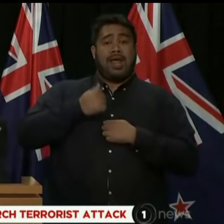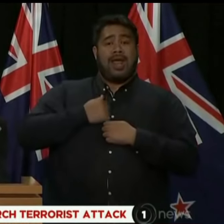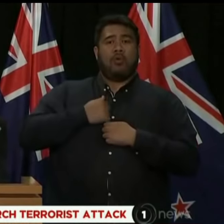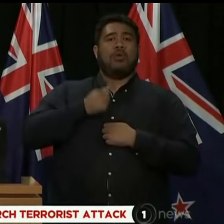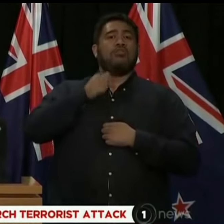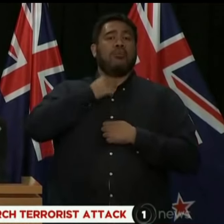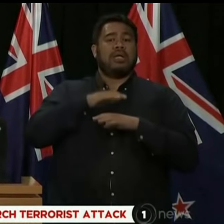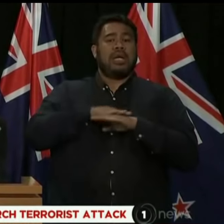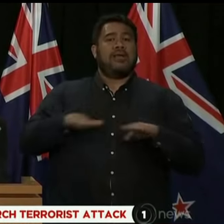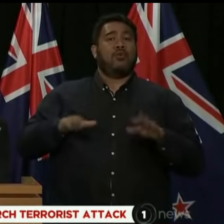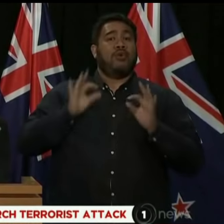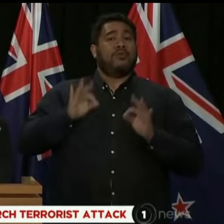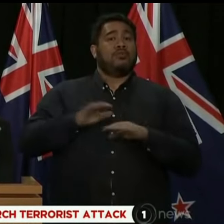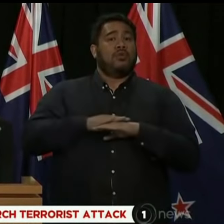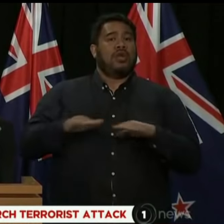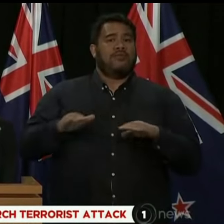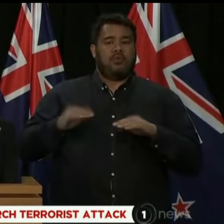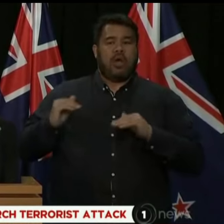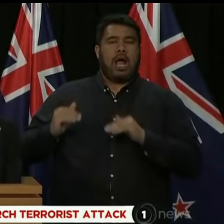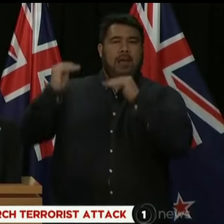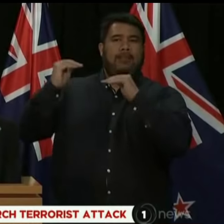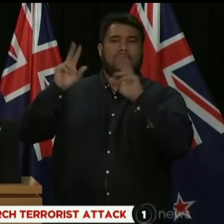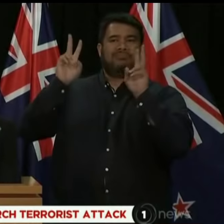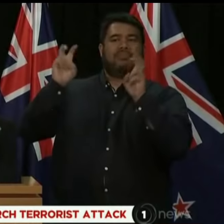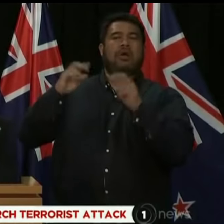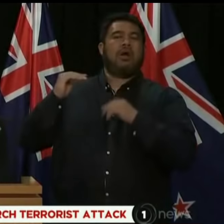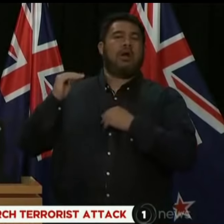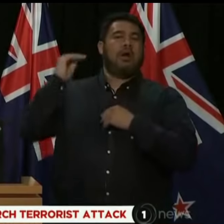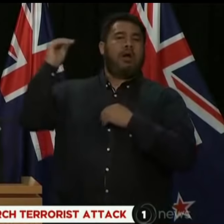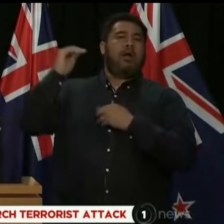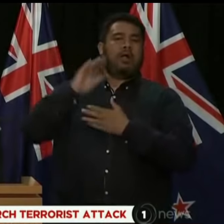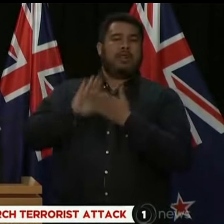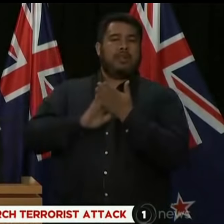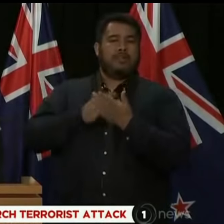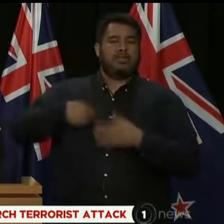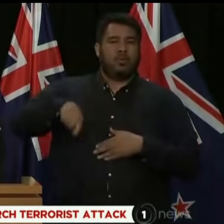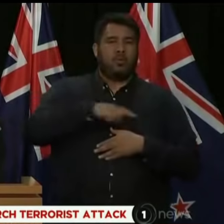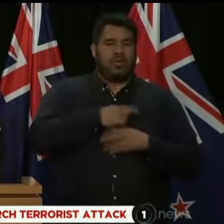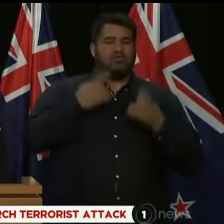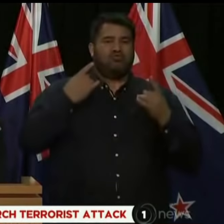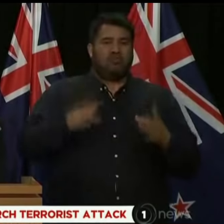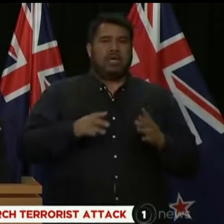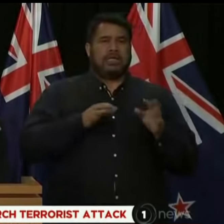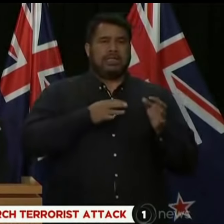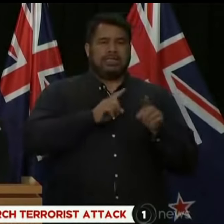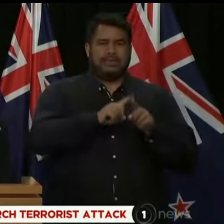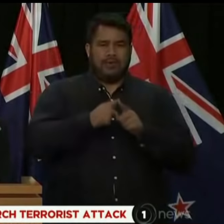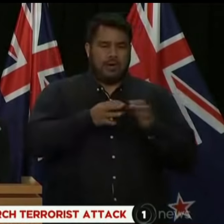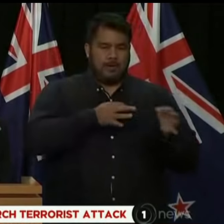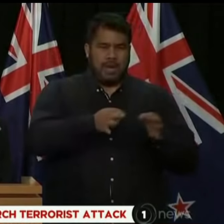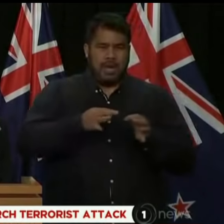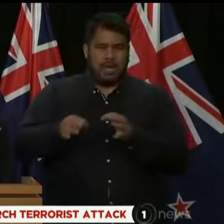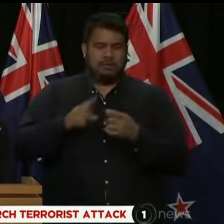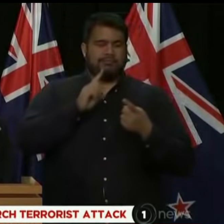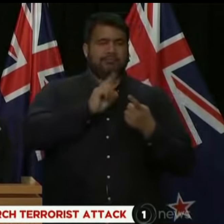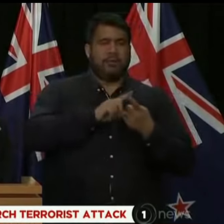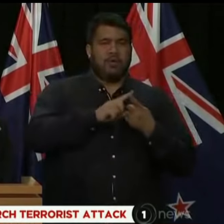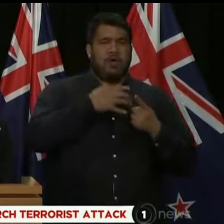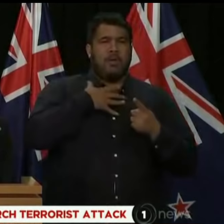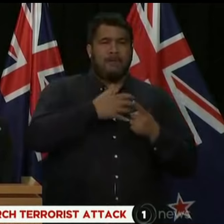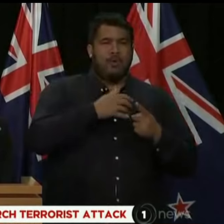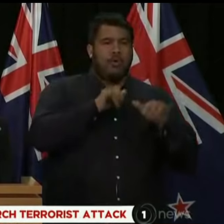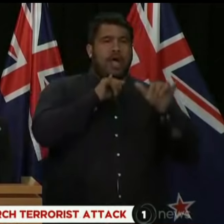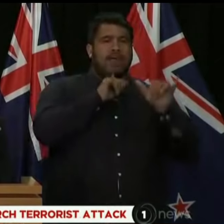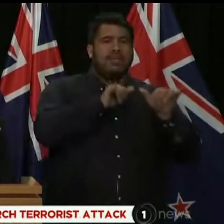and that remains. This triggers a number of actions to help keep people safe, such as increased aviation and